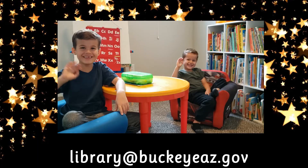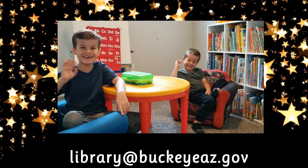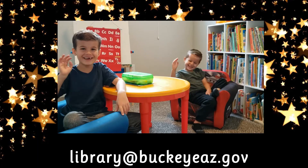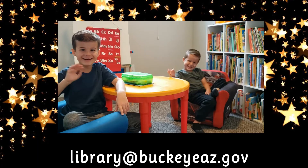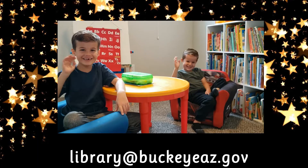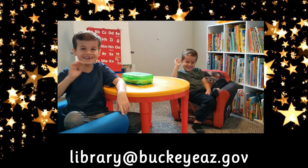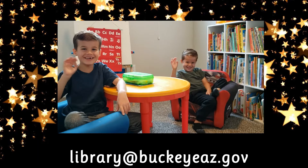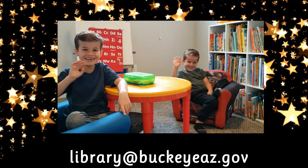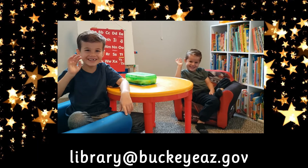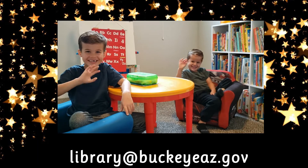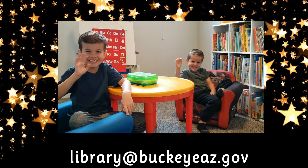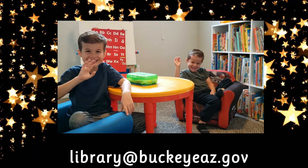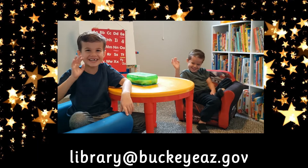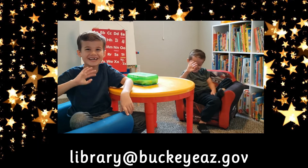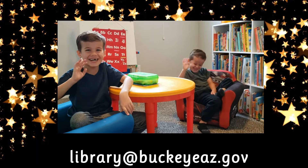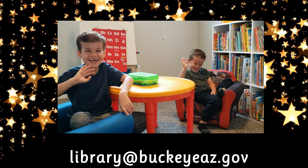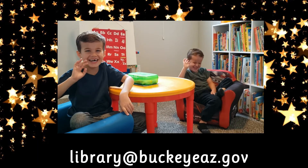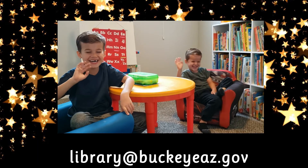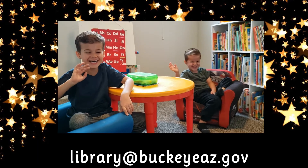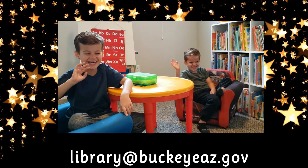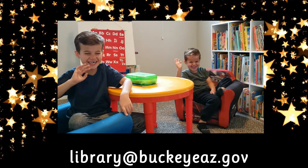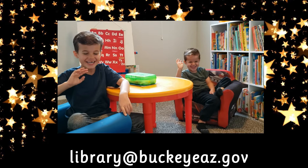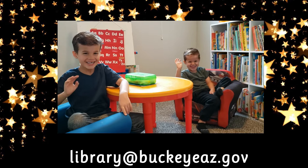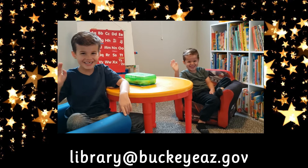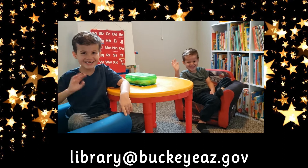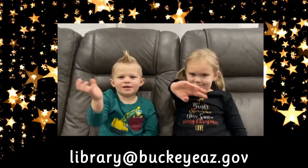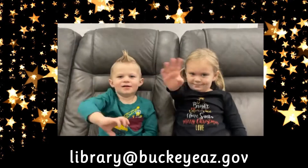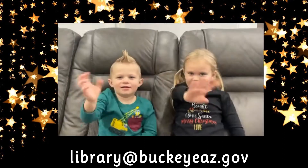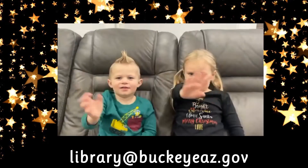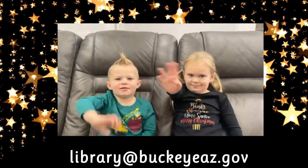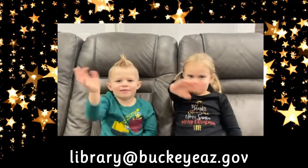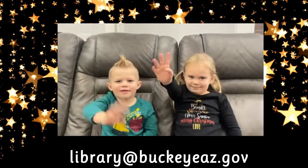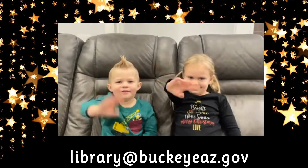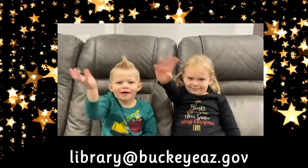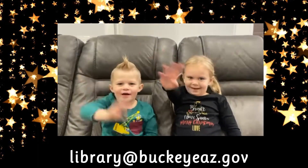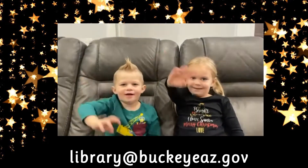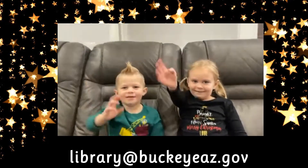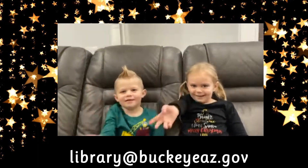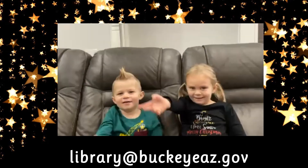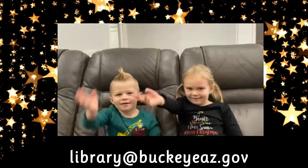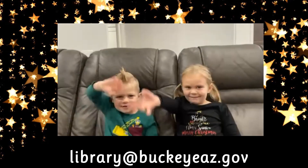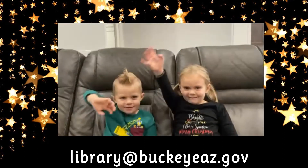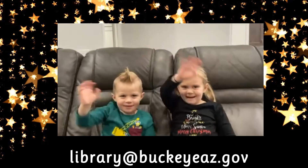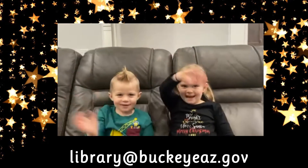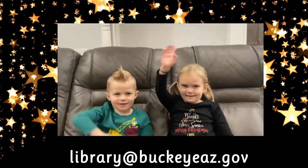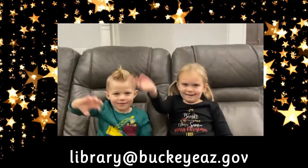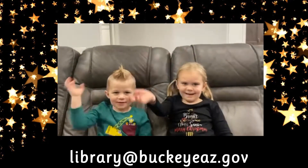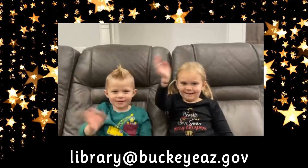If you'd like to be included in our hello song, send a short 5 to 10 second video of your little one waving to library at